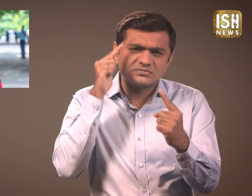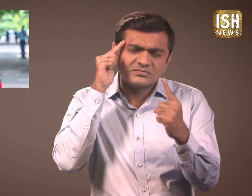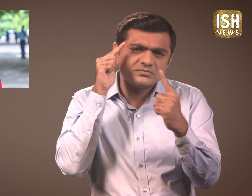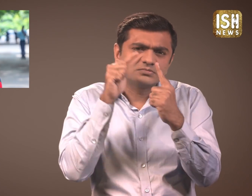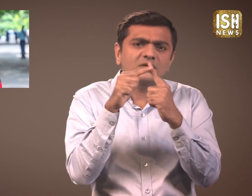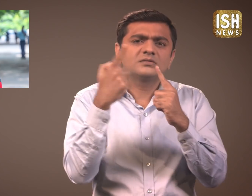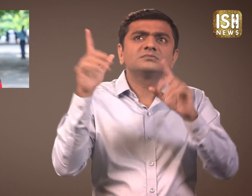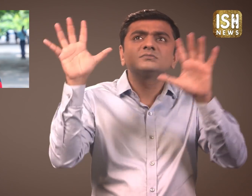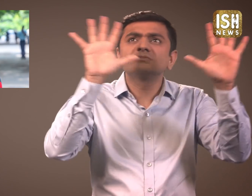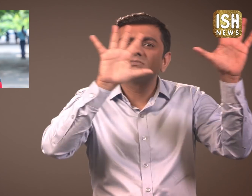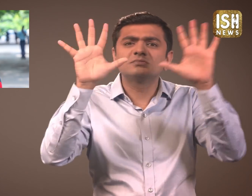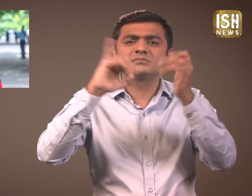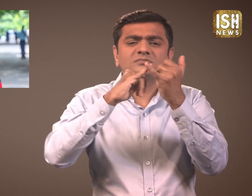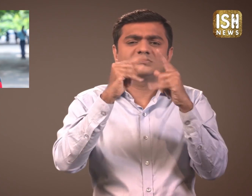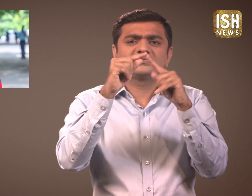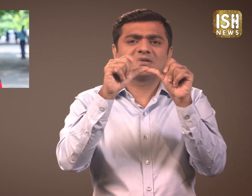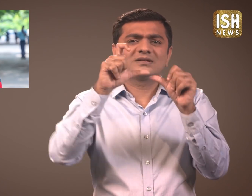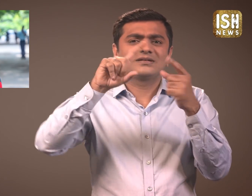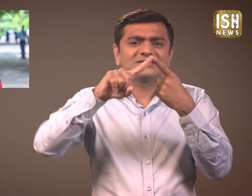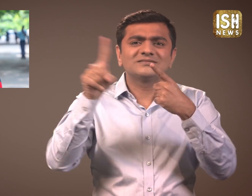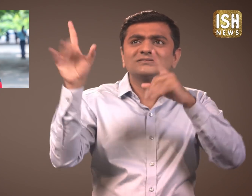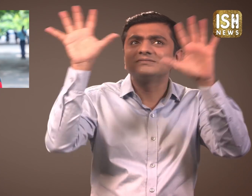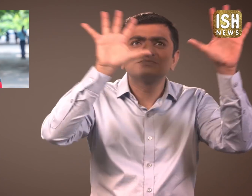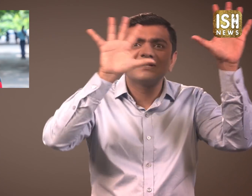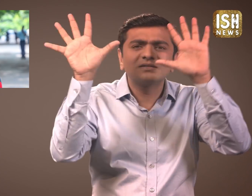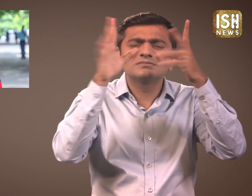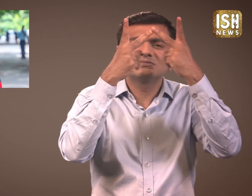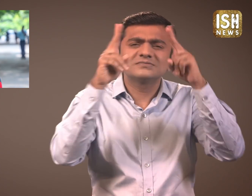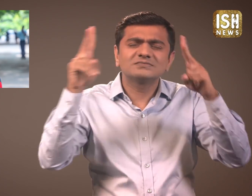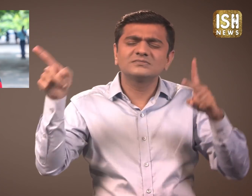Subramanian from Chennai is very passionate about space.